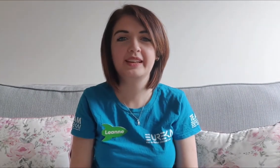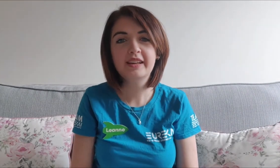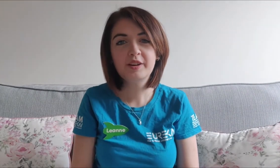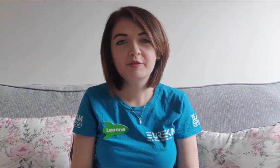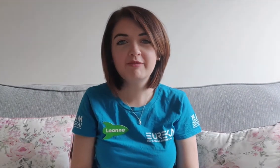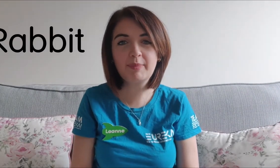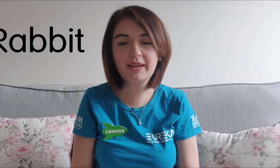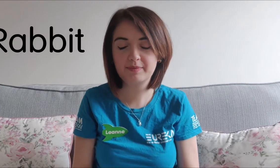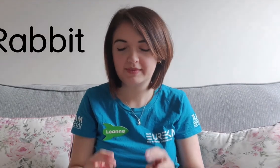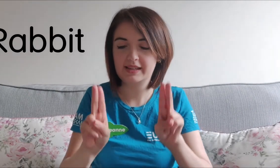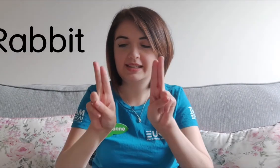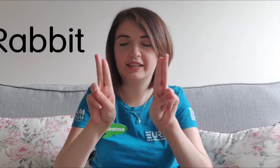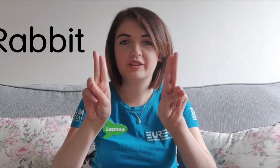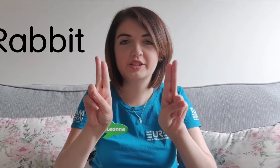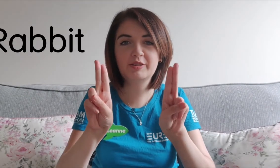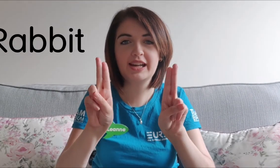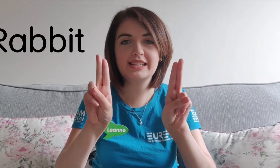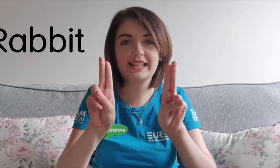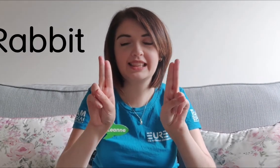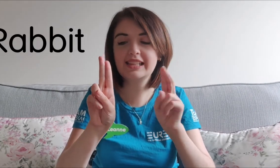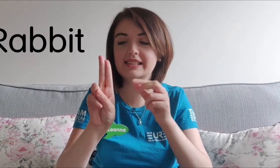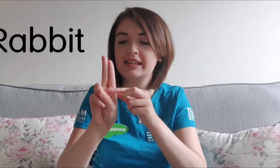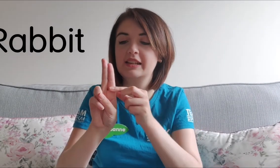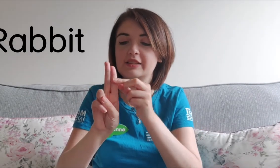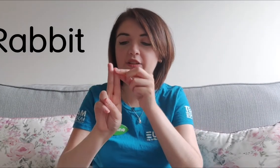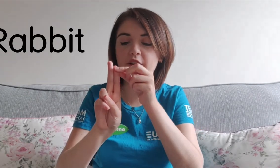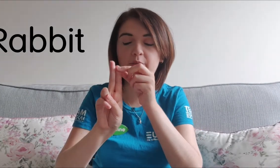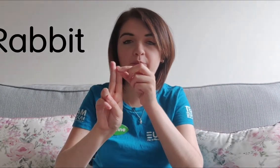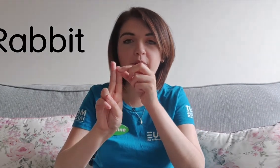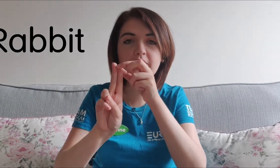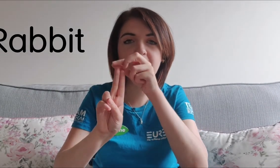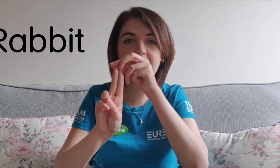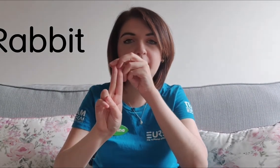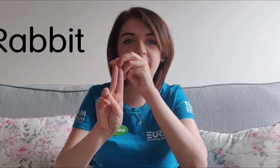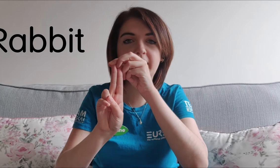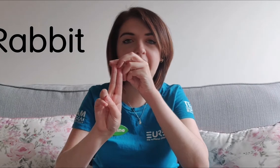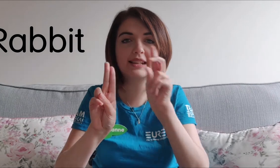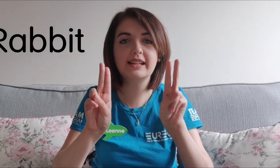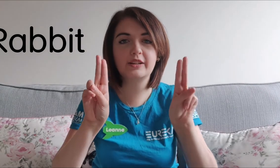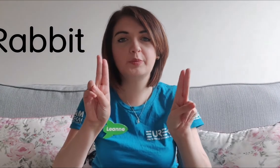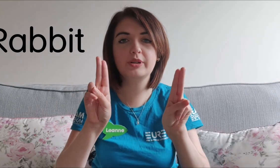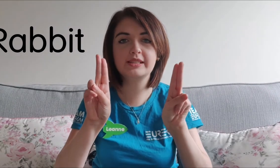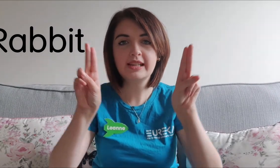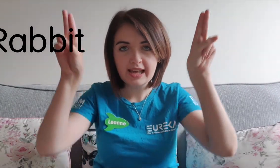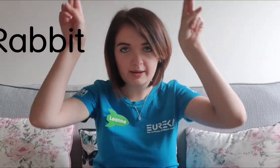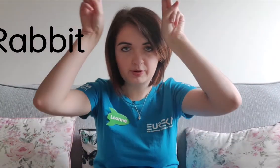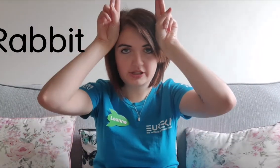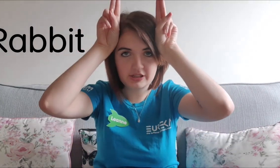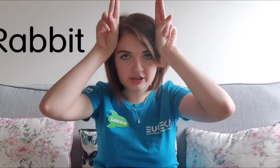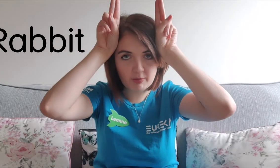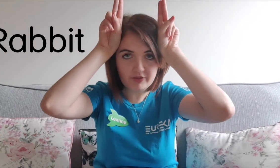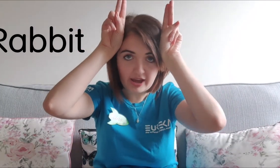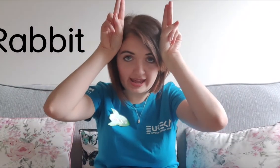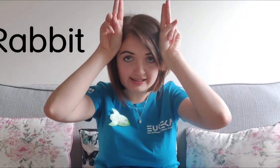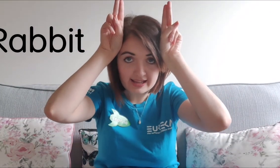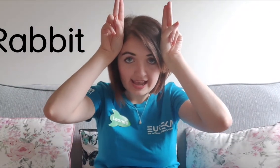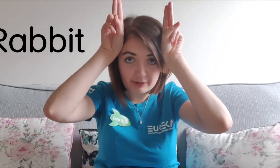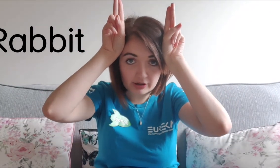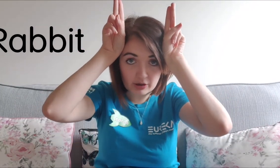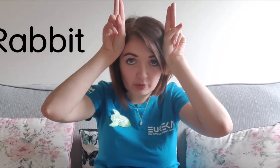big rabbit take your two hands like this so your pointer finger middle finger extend it upwards and put it to the top of your head. I'm going to